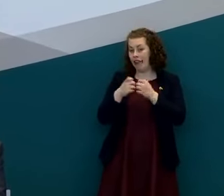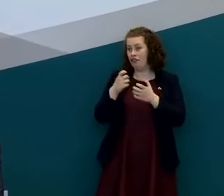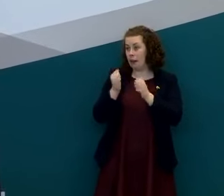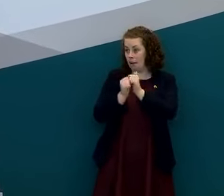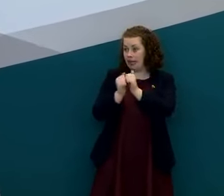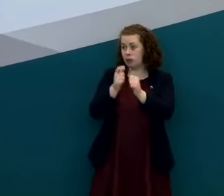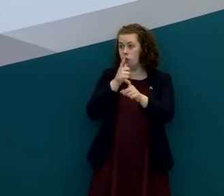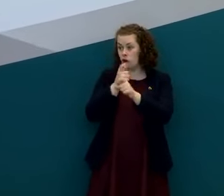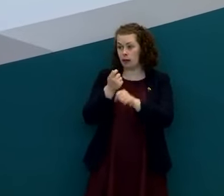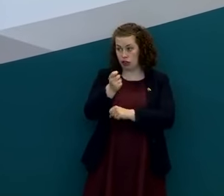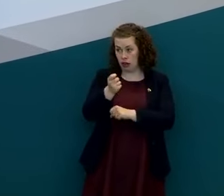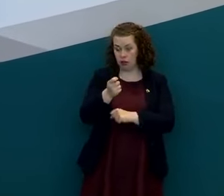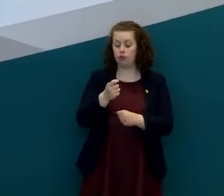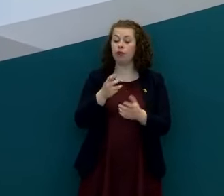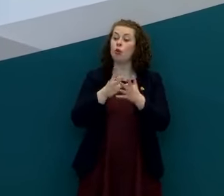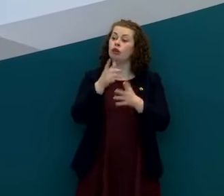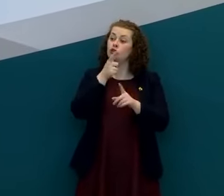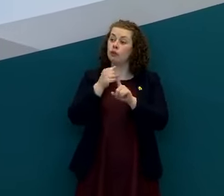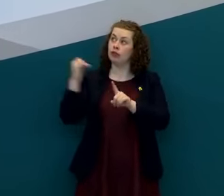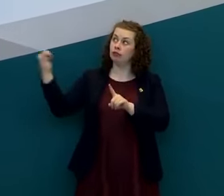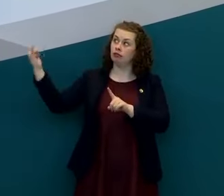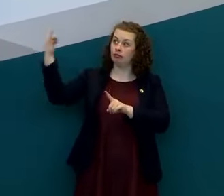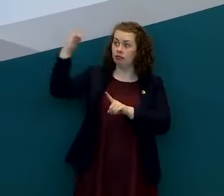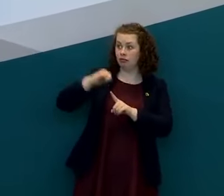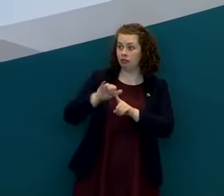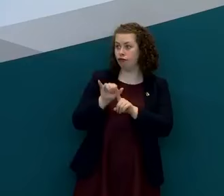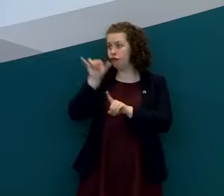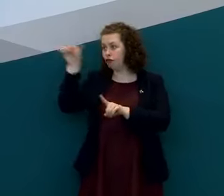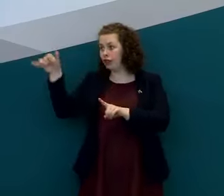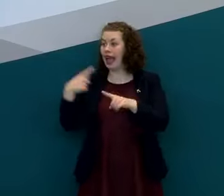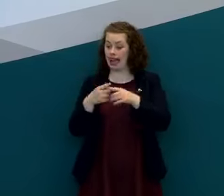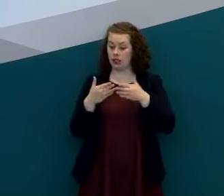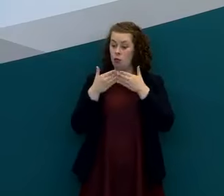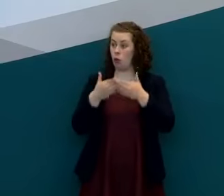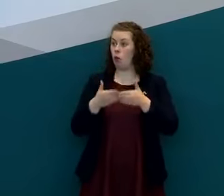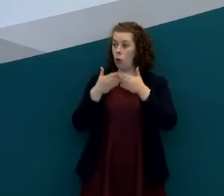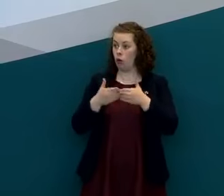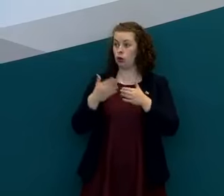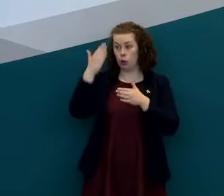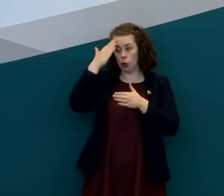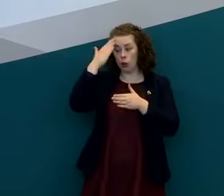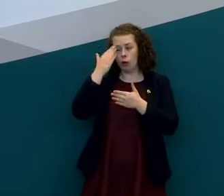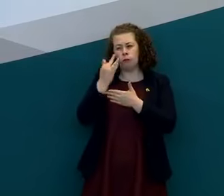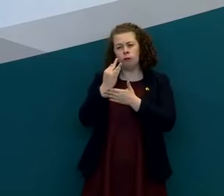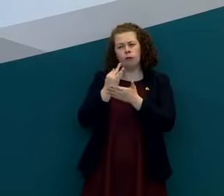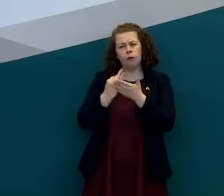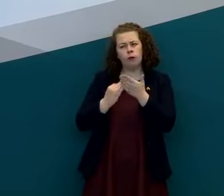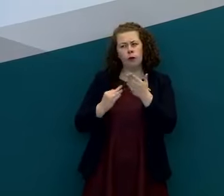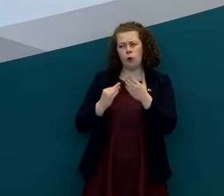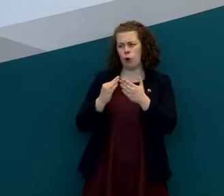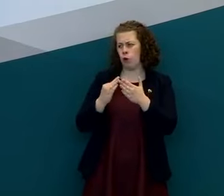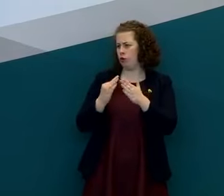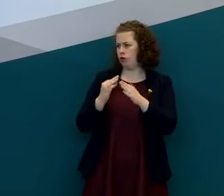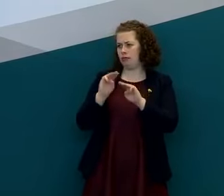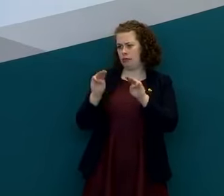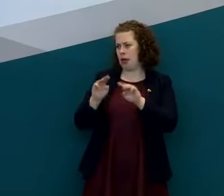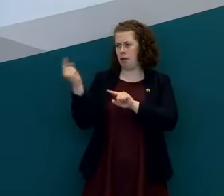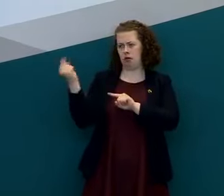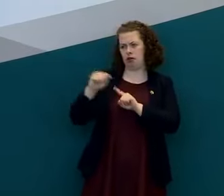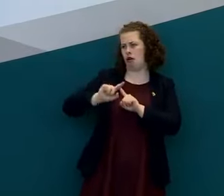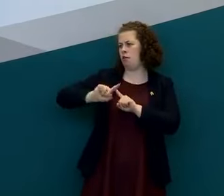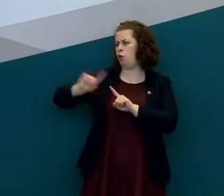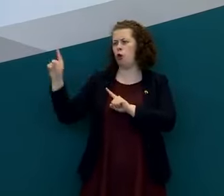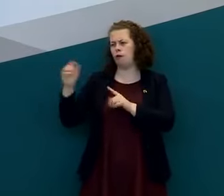in terms of airline travel um in through the through the ports here that we're down to a very small percentage of what would be usual levels of travel